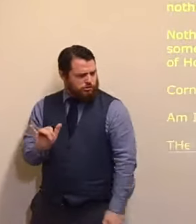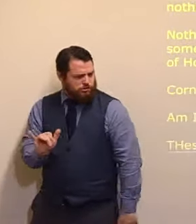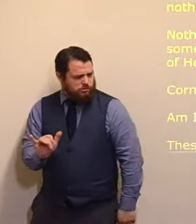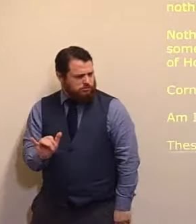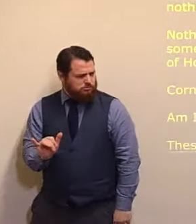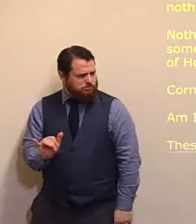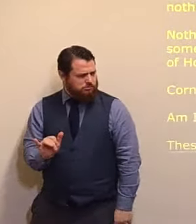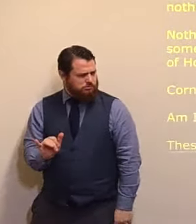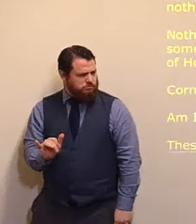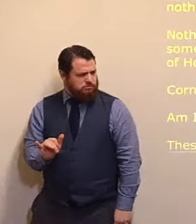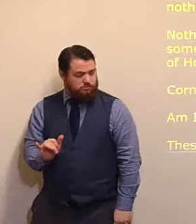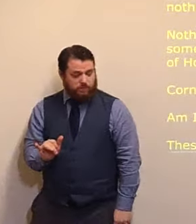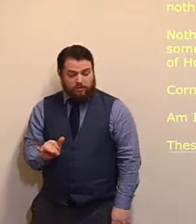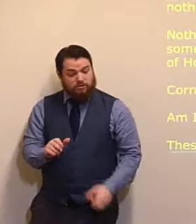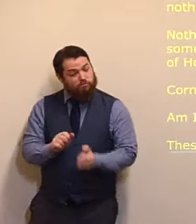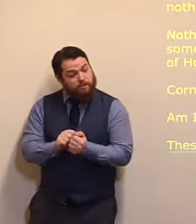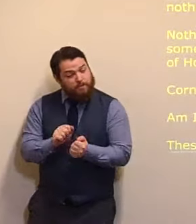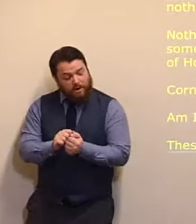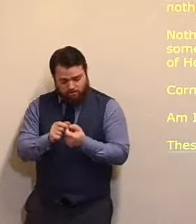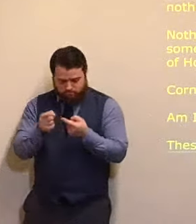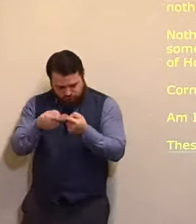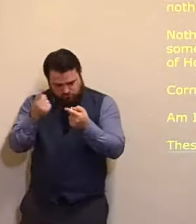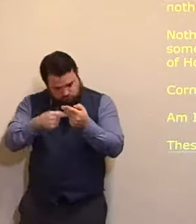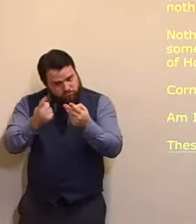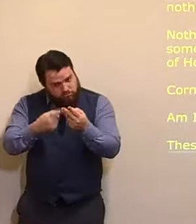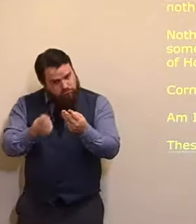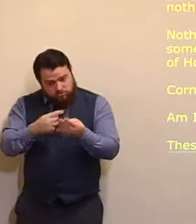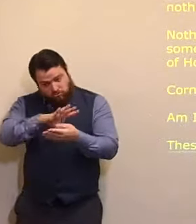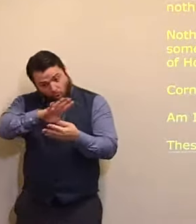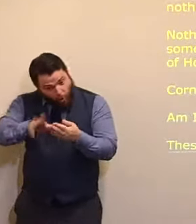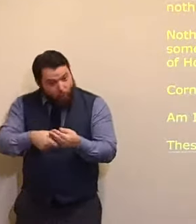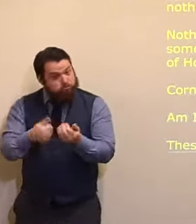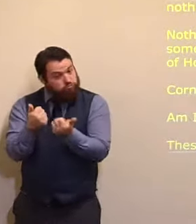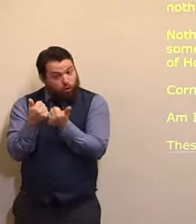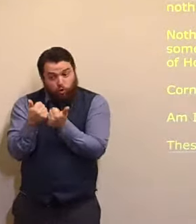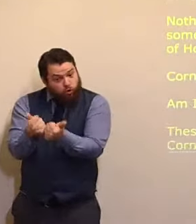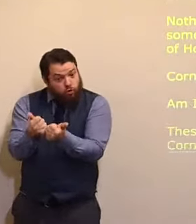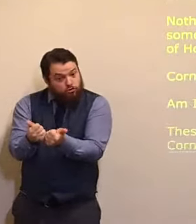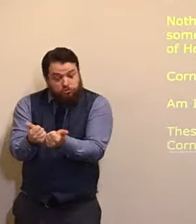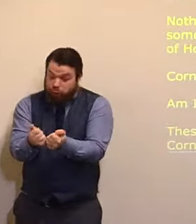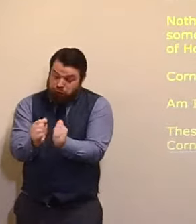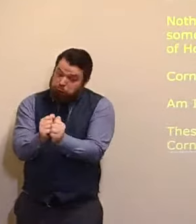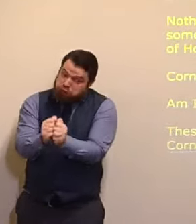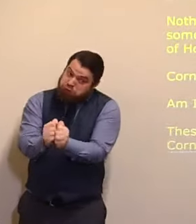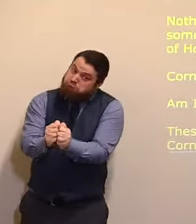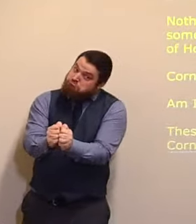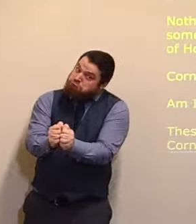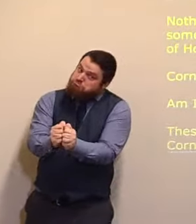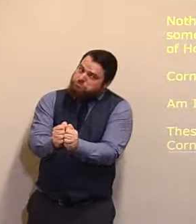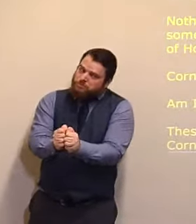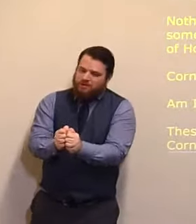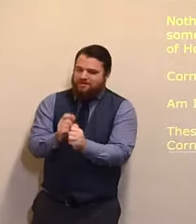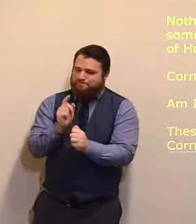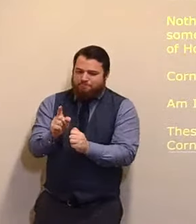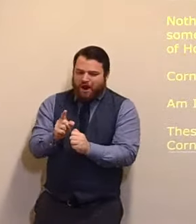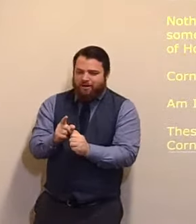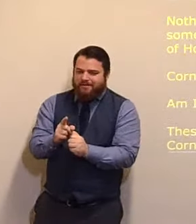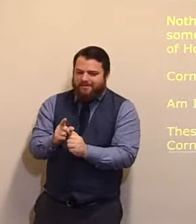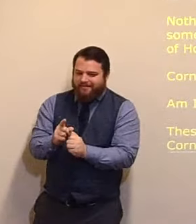they are good qualities, but they, they blossom, they shine, they become so pertinent, once a